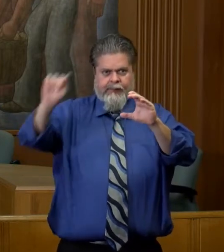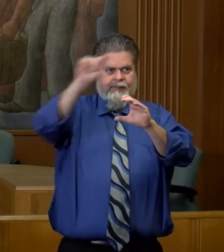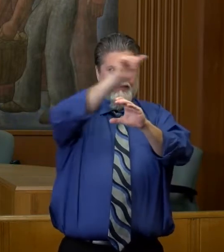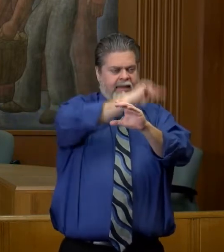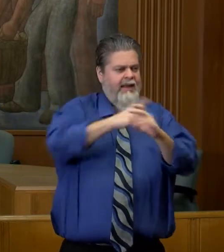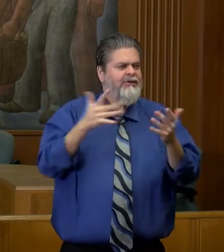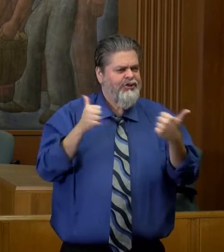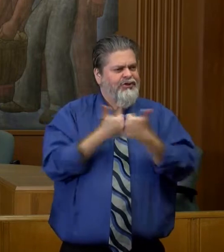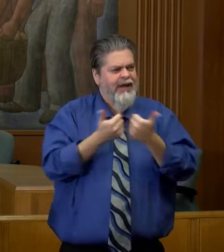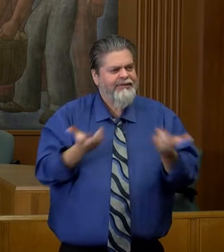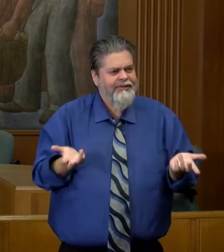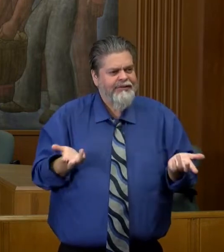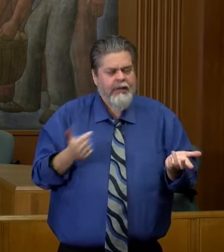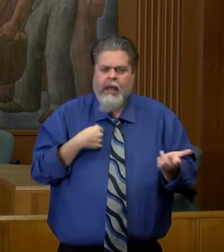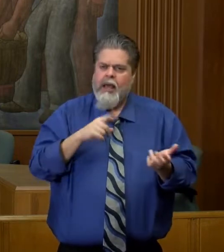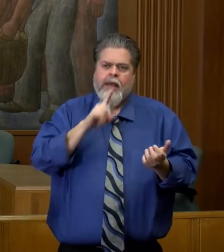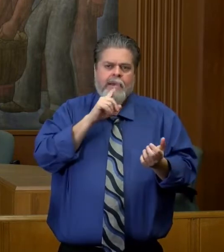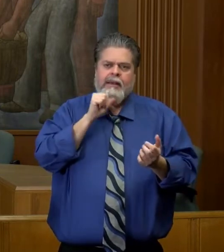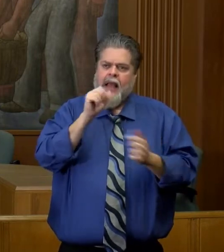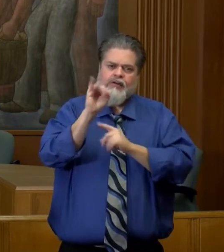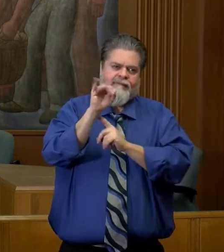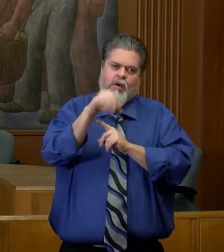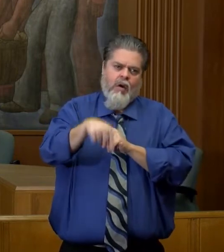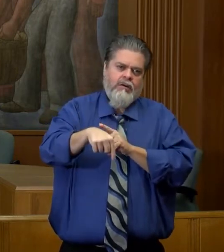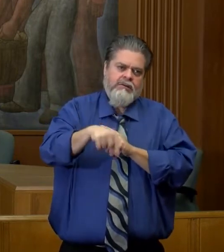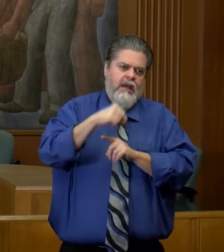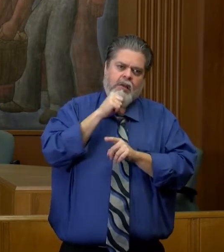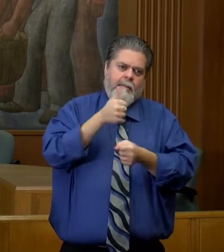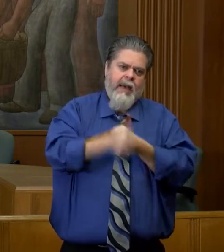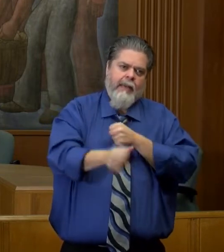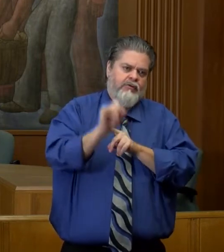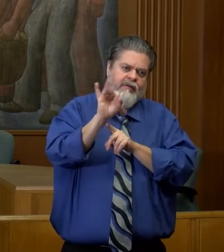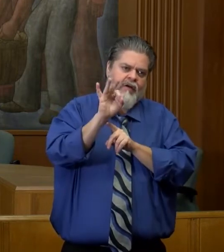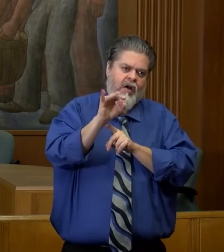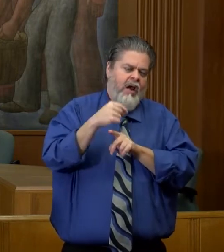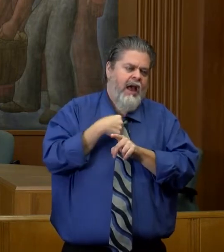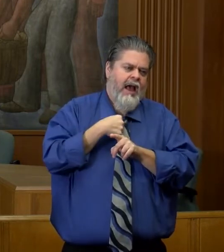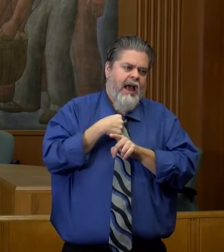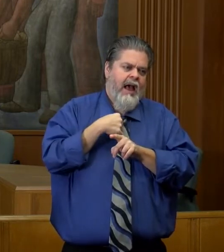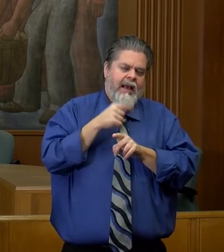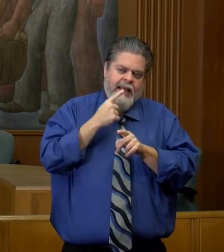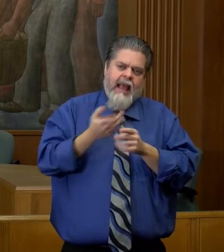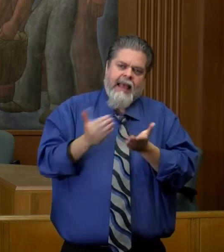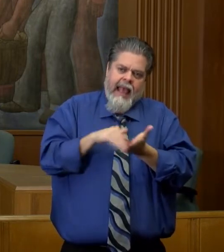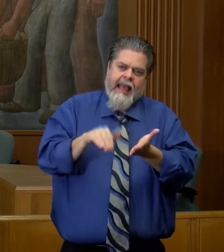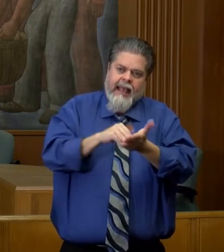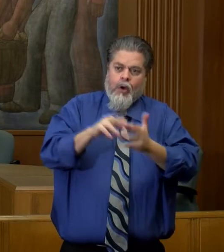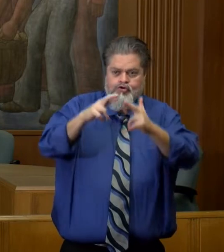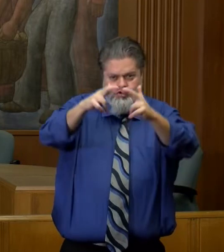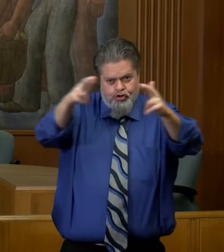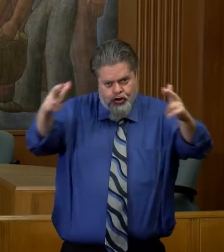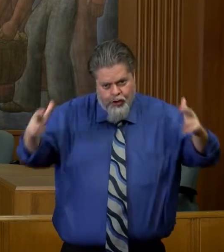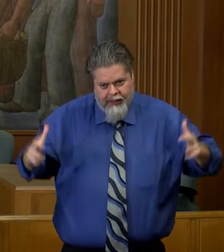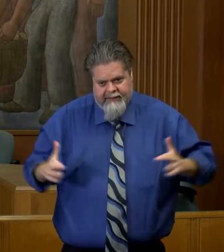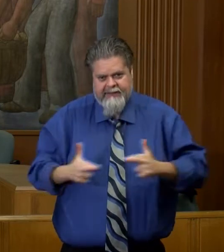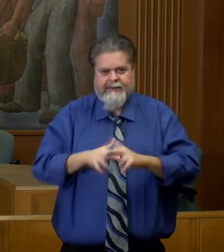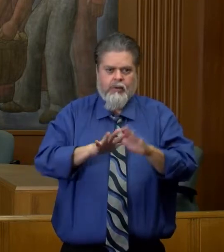is. So this is not a Sioux Falls issue, and I can't reinforce that enough. That's why I say region, region, region.